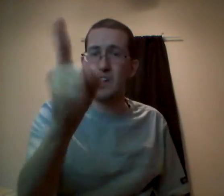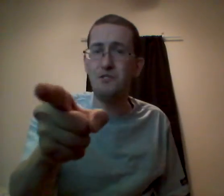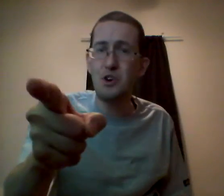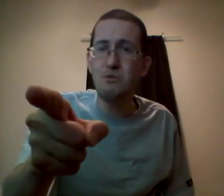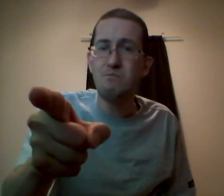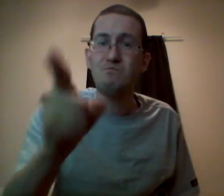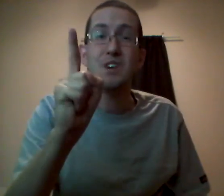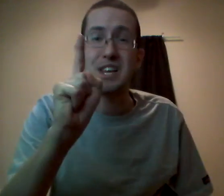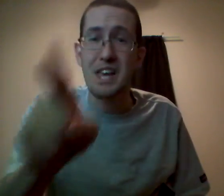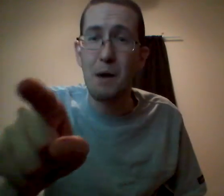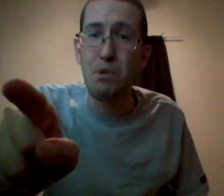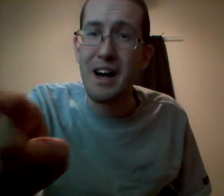love you and God bless.